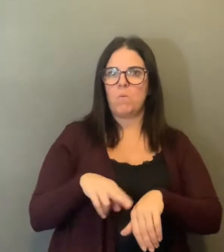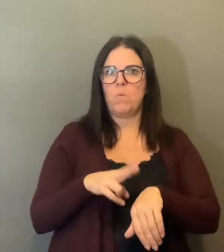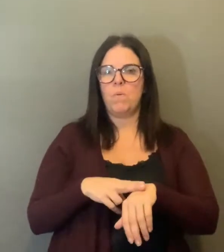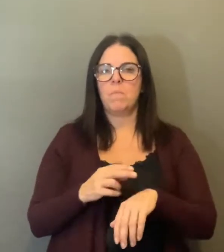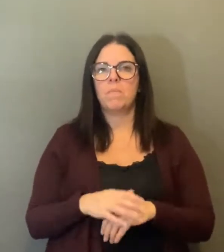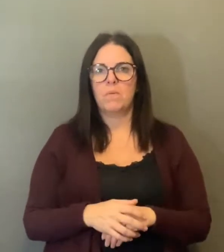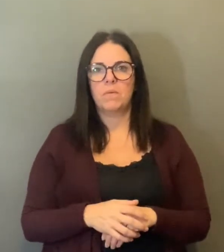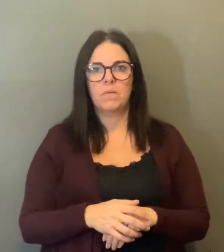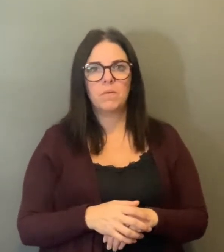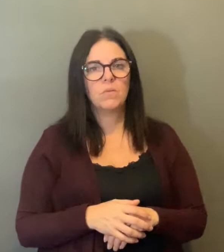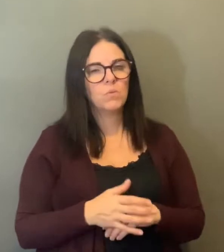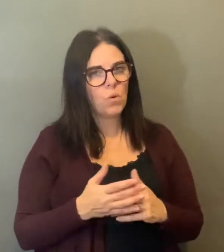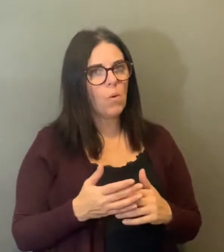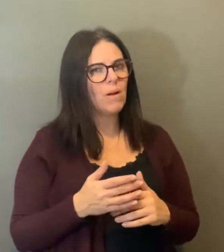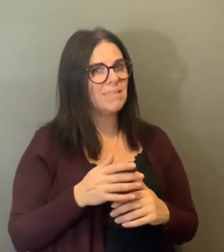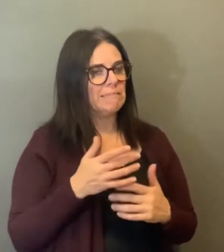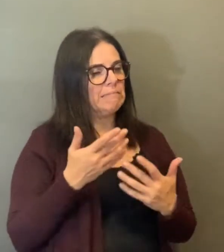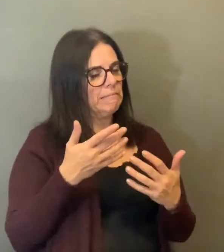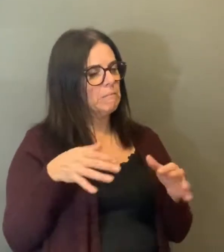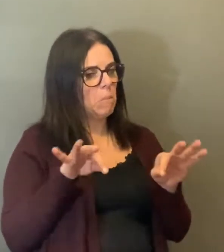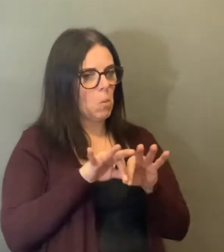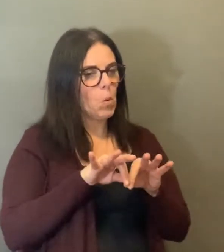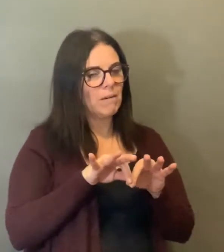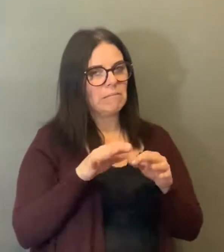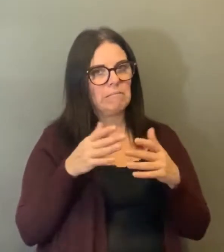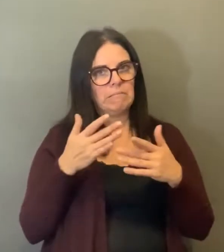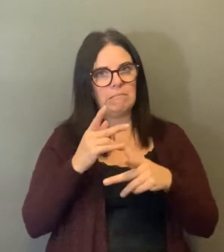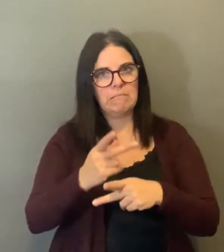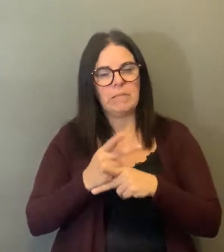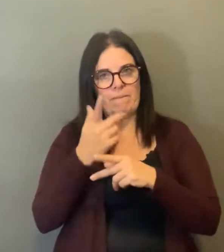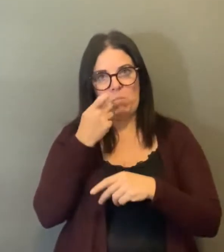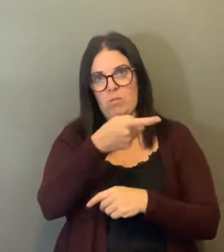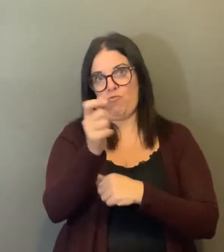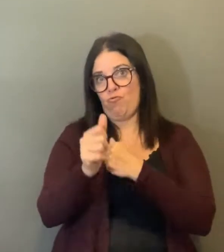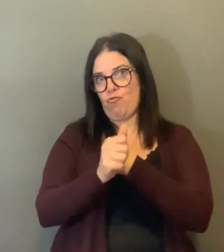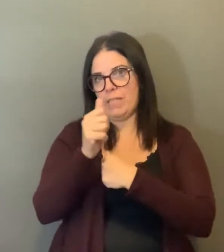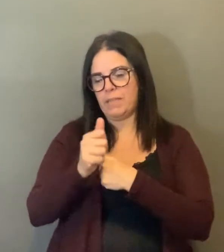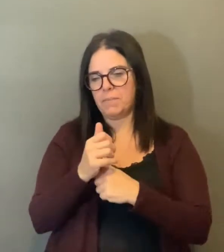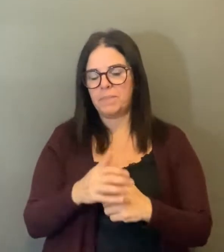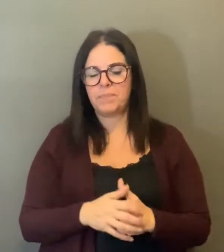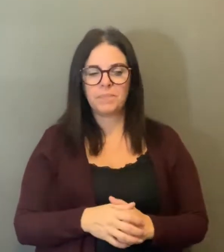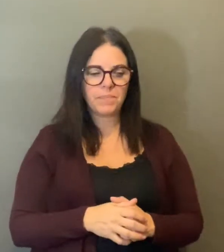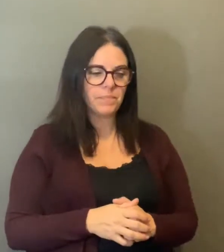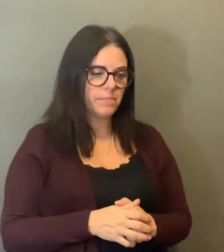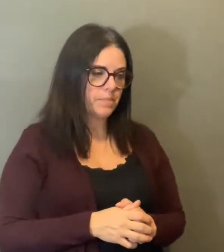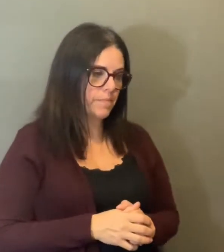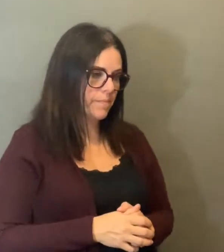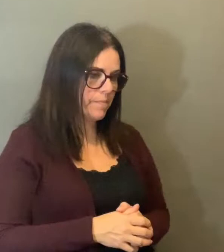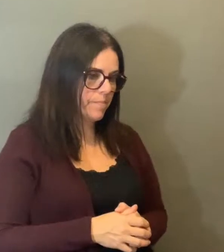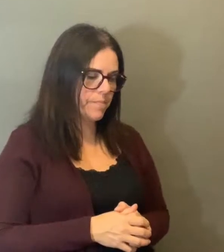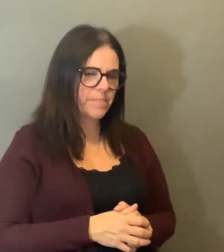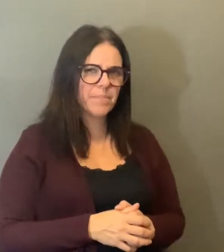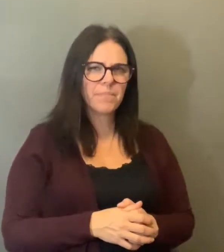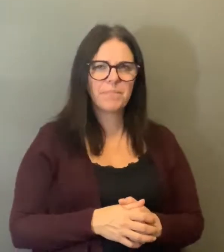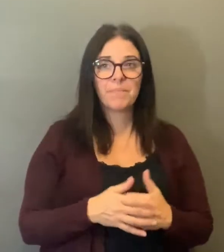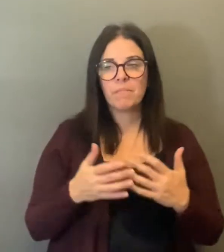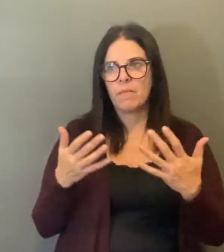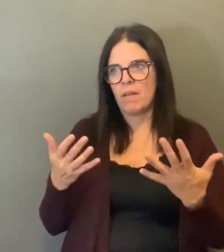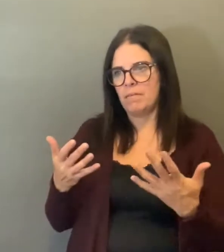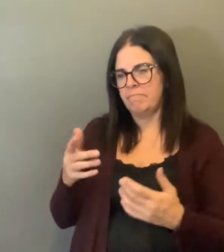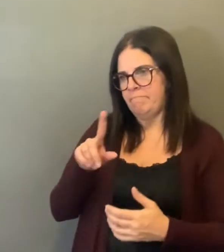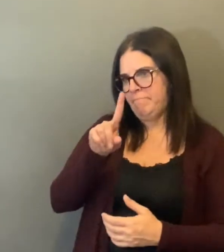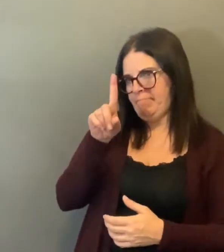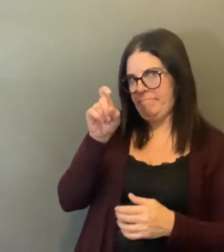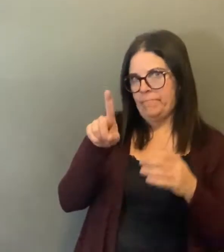and what they're experiencing. One more? Sure. Okay, just about nurses. Another clarification, U.S.